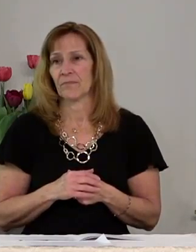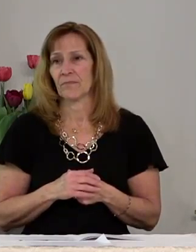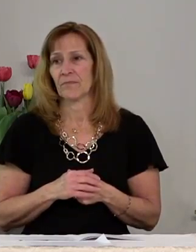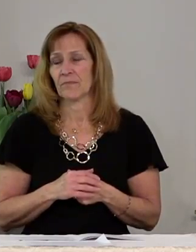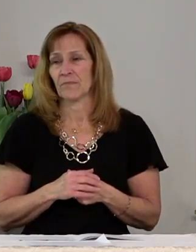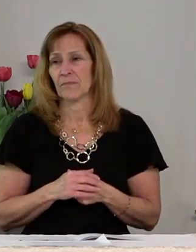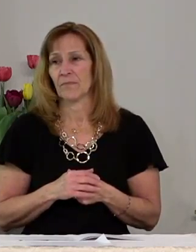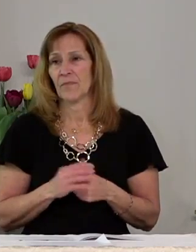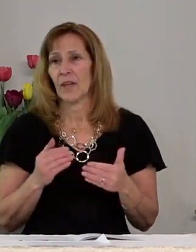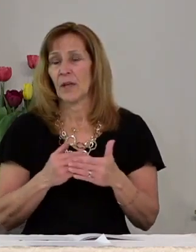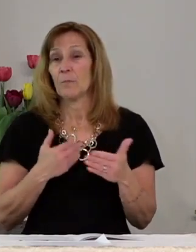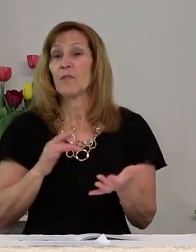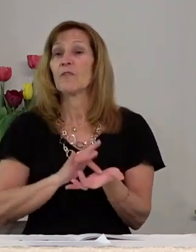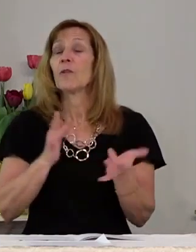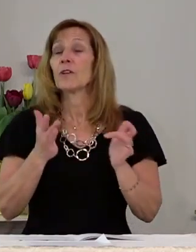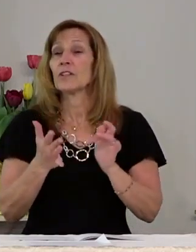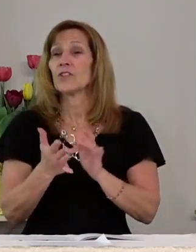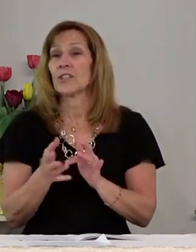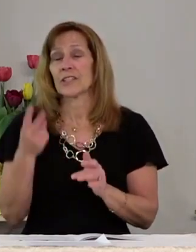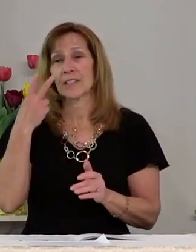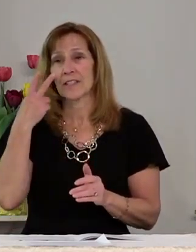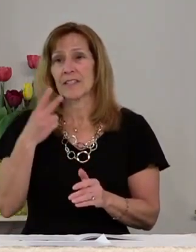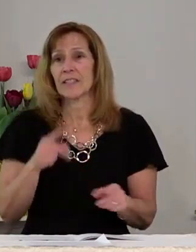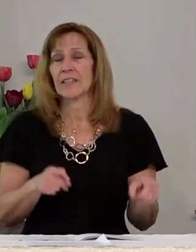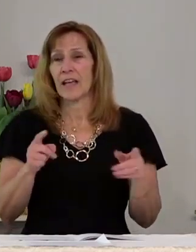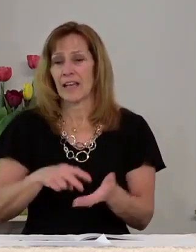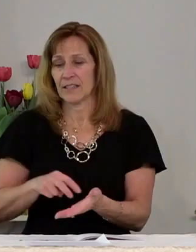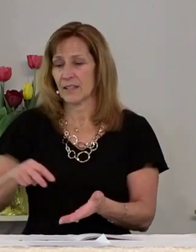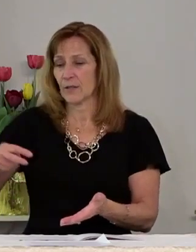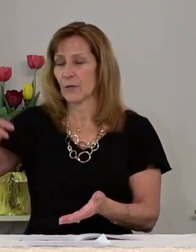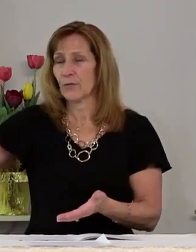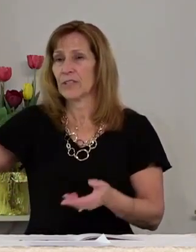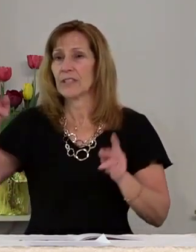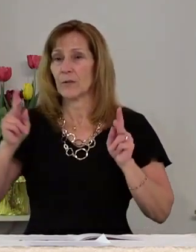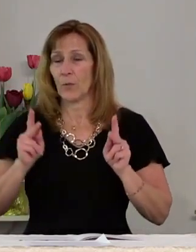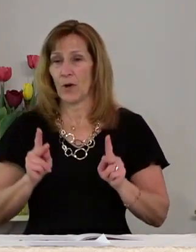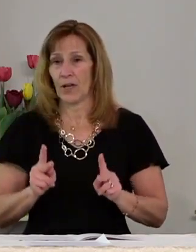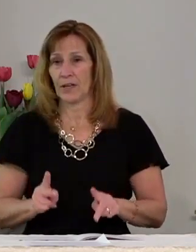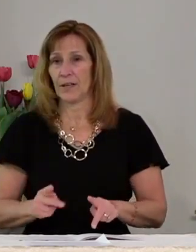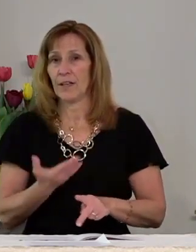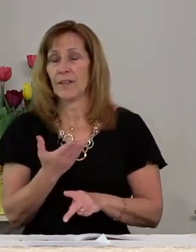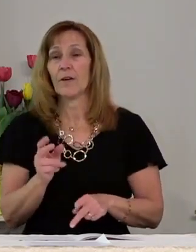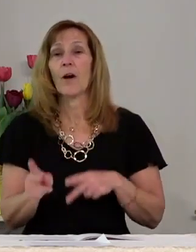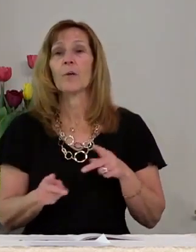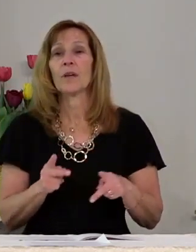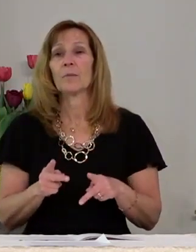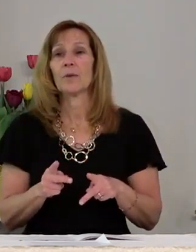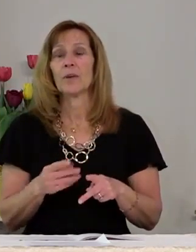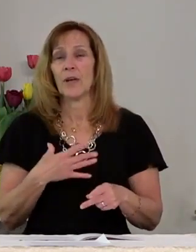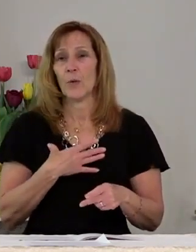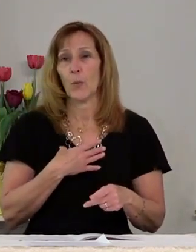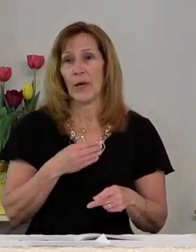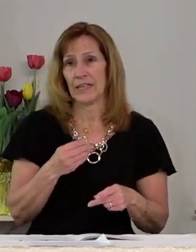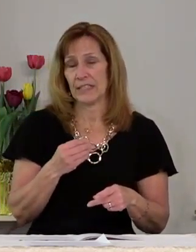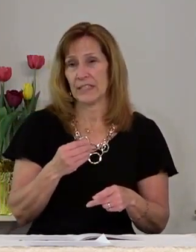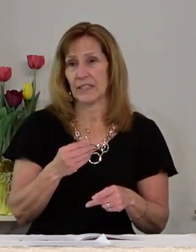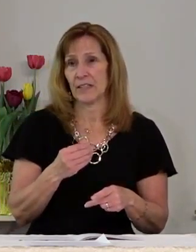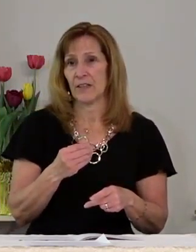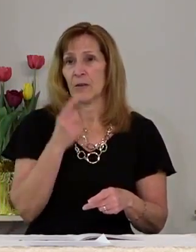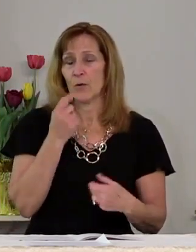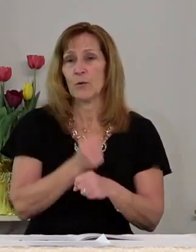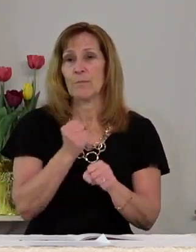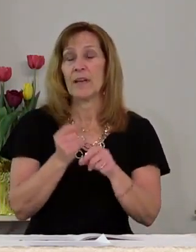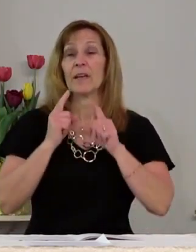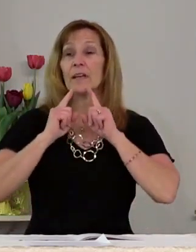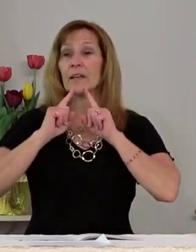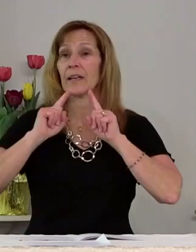before Jesus is seen as the risen one there are people in white who make